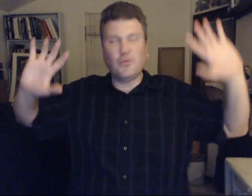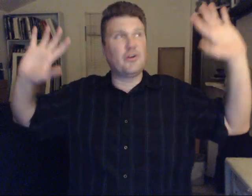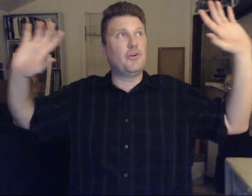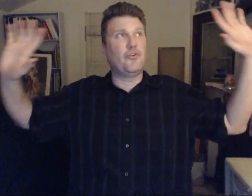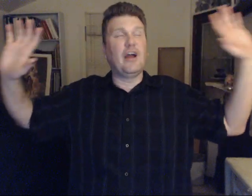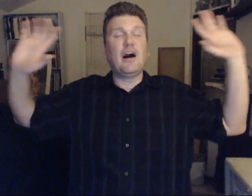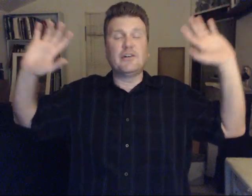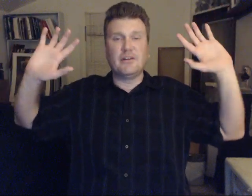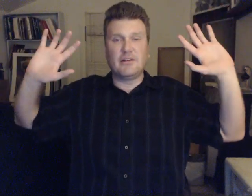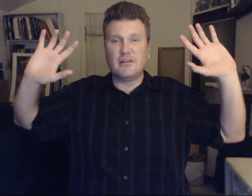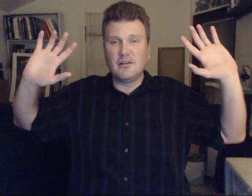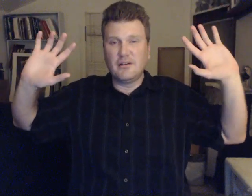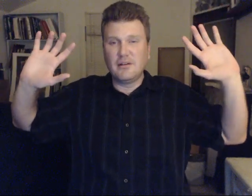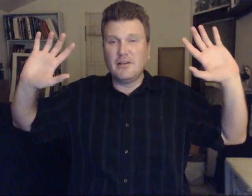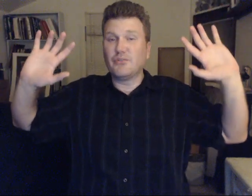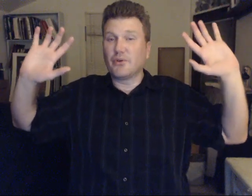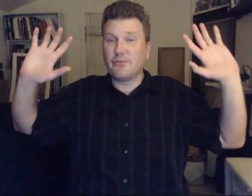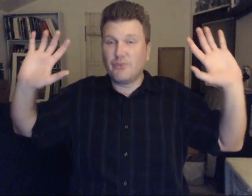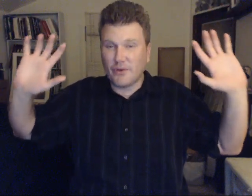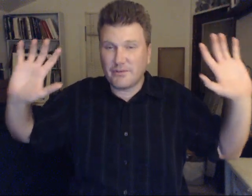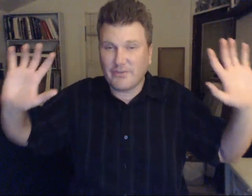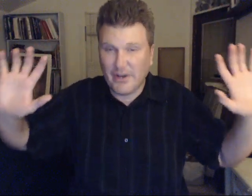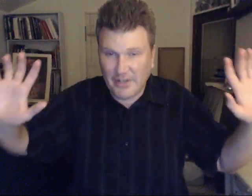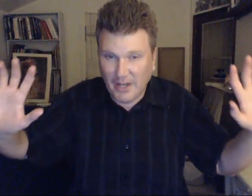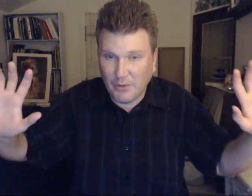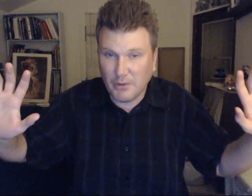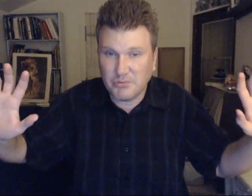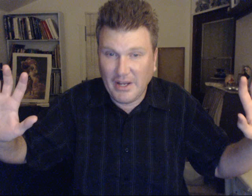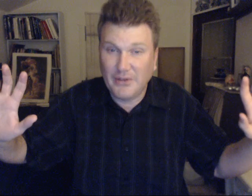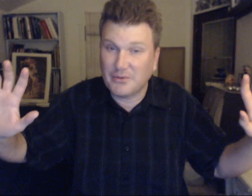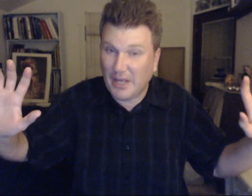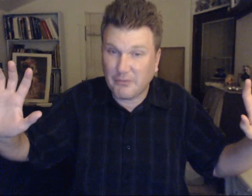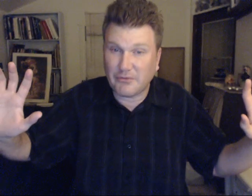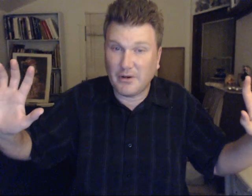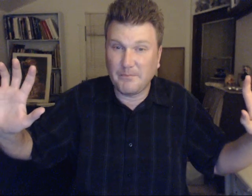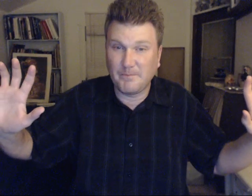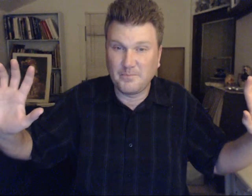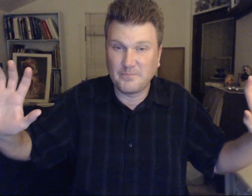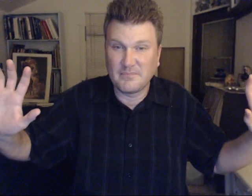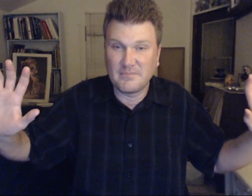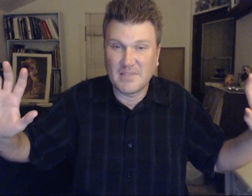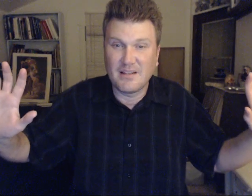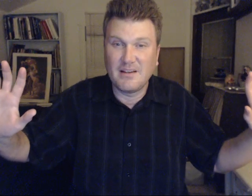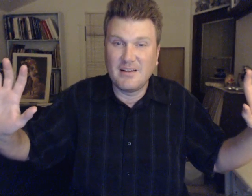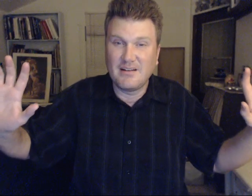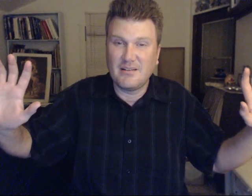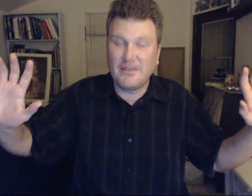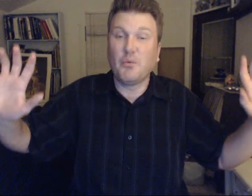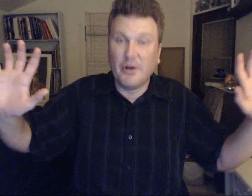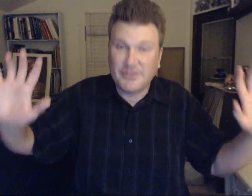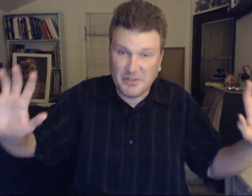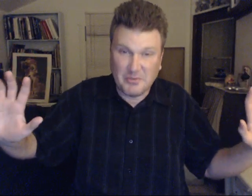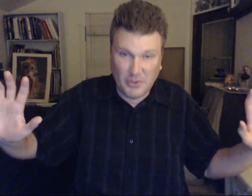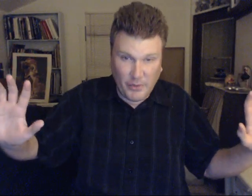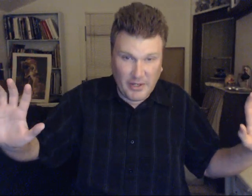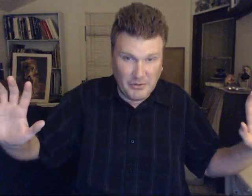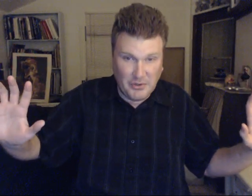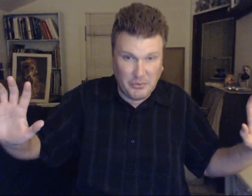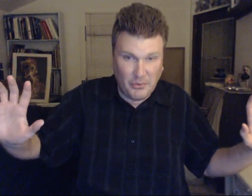where your reality. Is looking forward to finding out. What planet you came from. They want you to be awake. you're born.